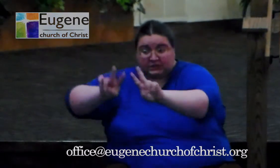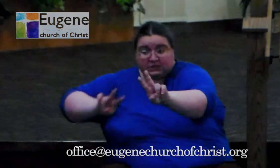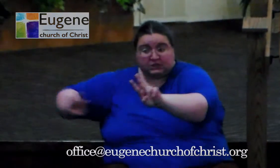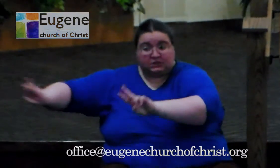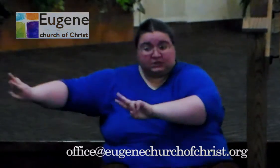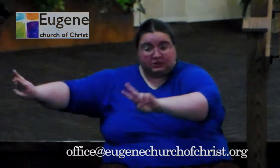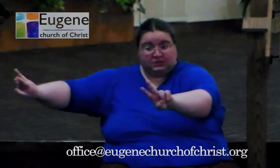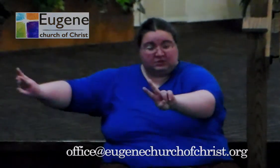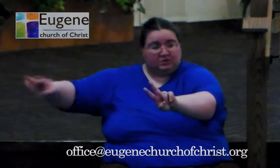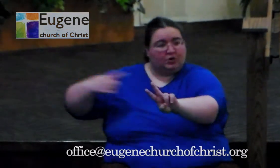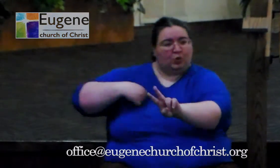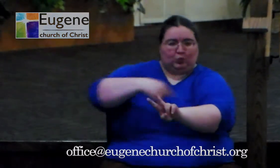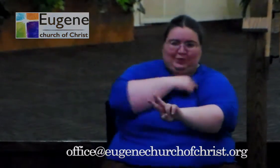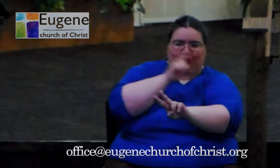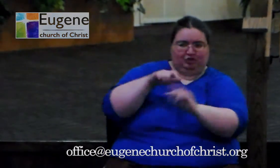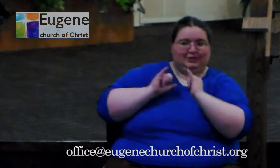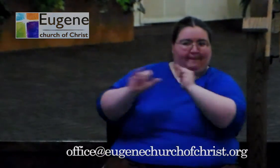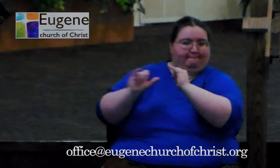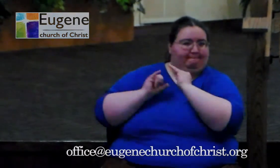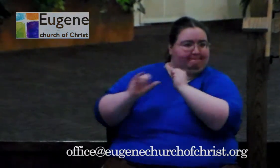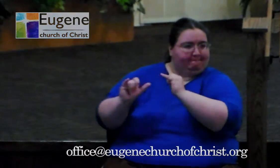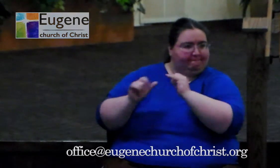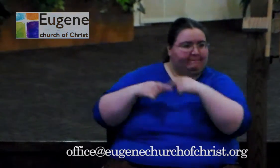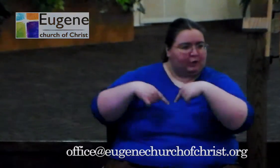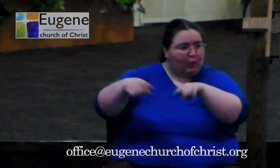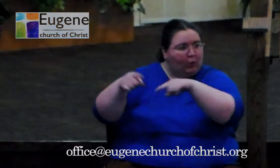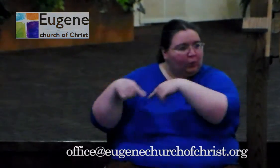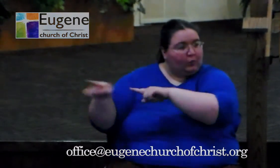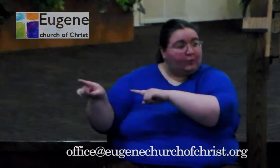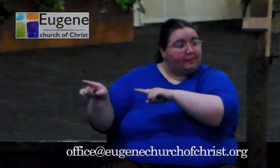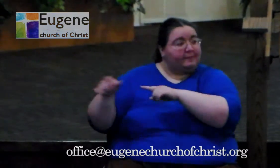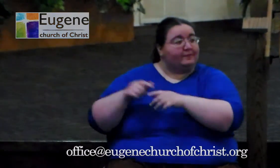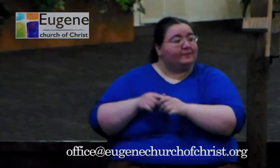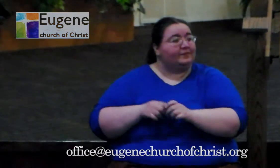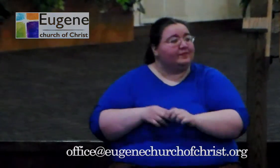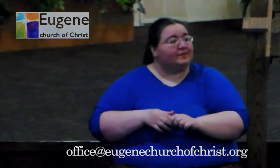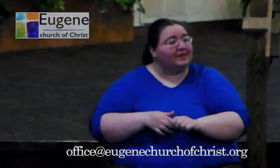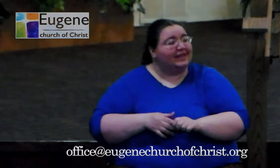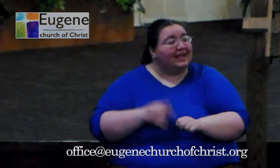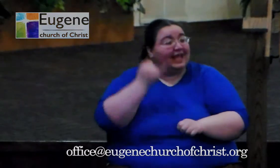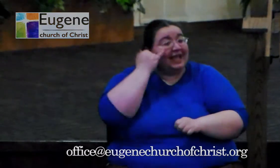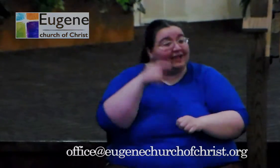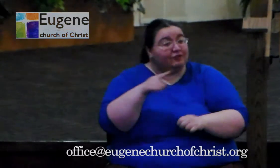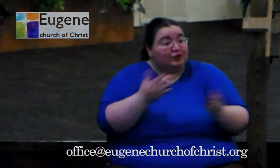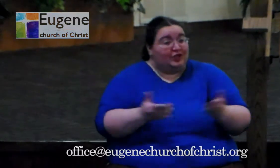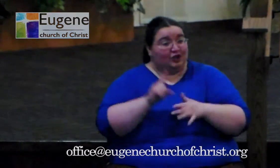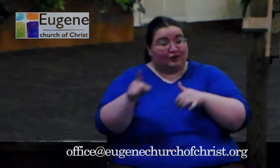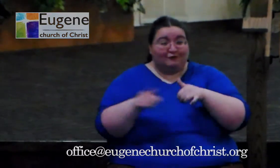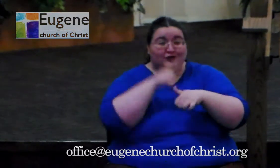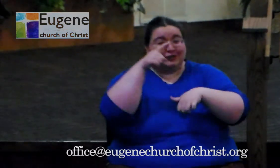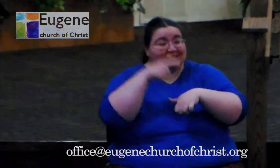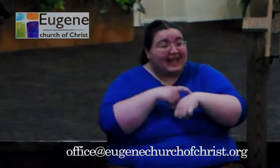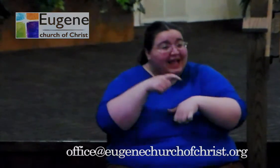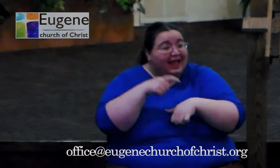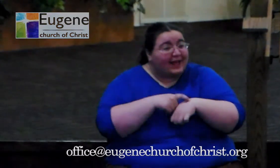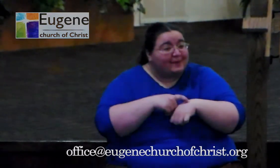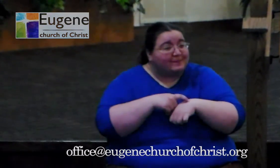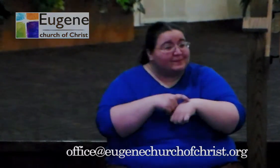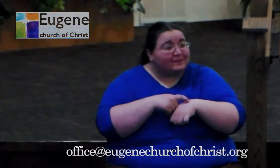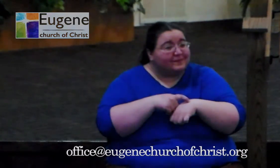hearing this story for the first time, it's because one of us hasn't told you yet, and I'm sorry. And I would love to see you react to this story for